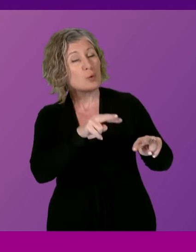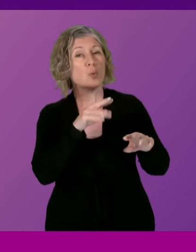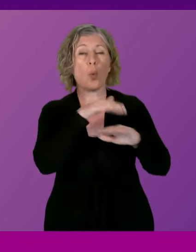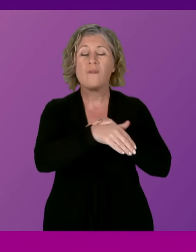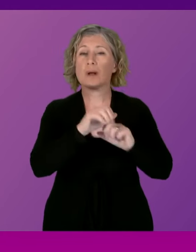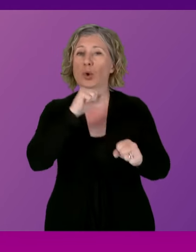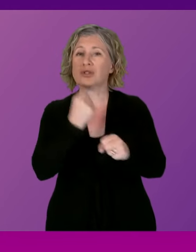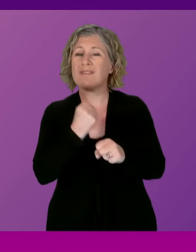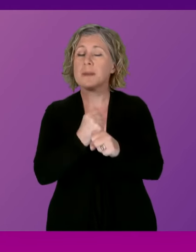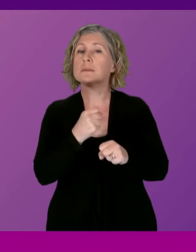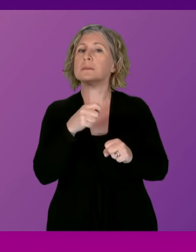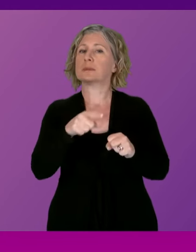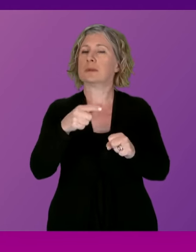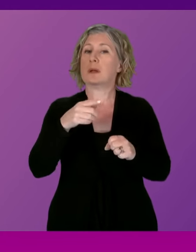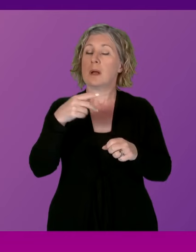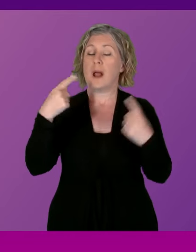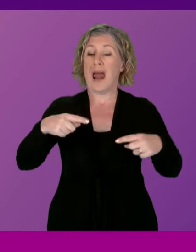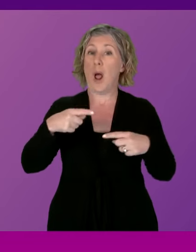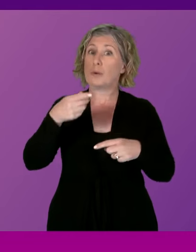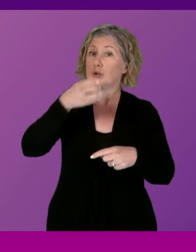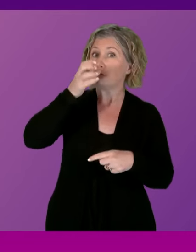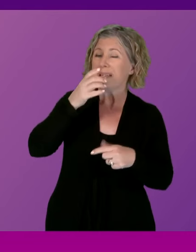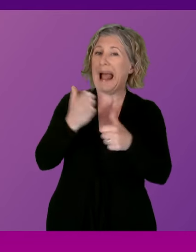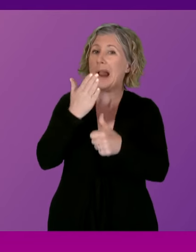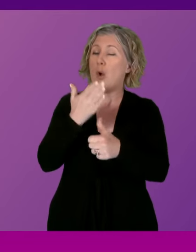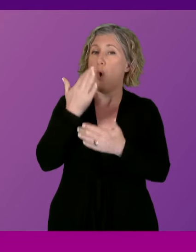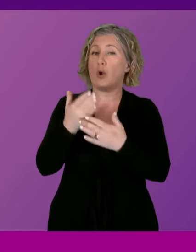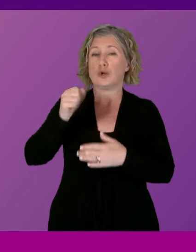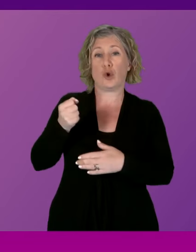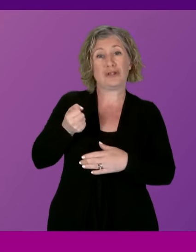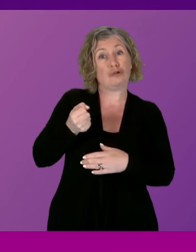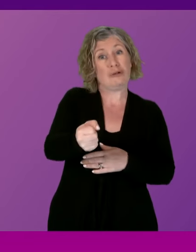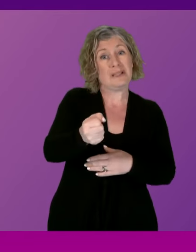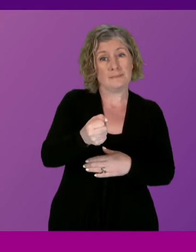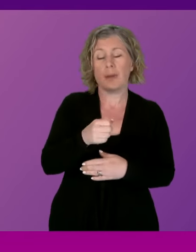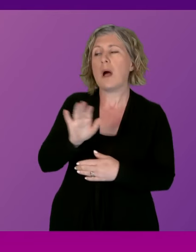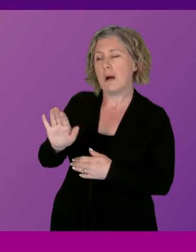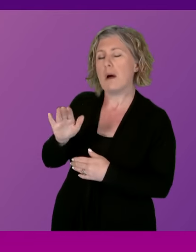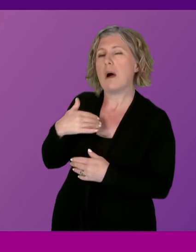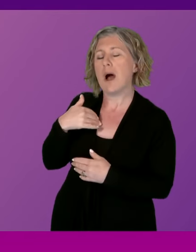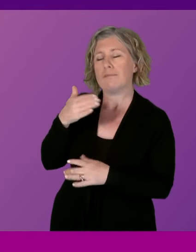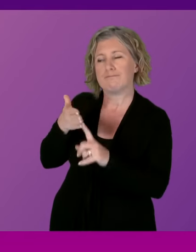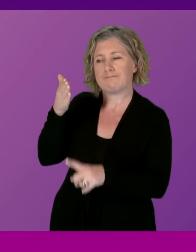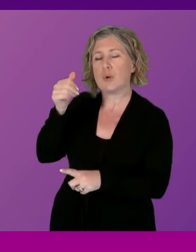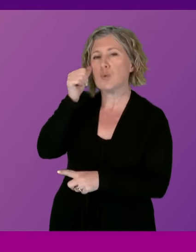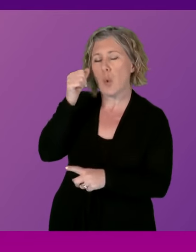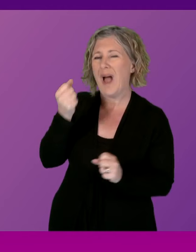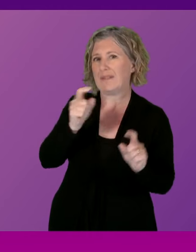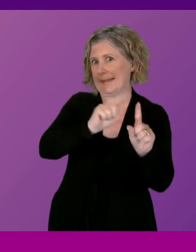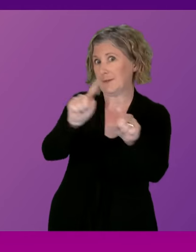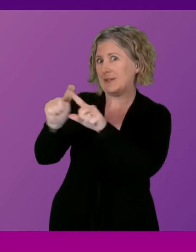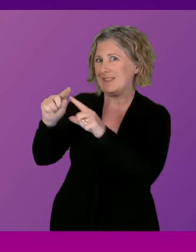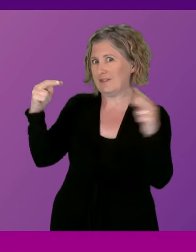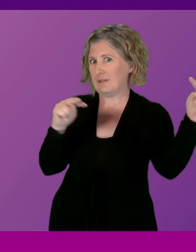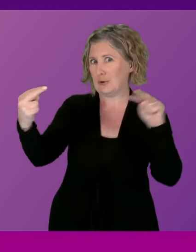consumption on Scotrail train services. First Minister. Firstly, I should acknowledge that there are quite a wide range of views on